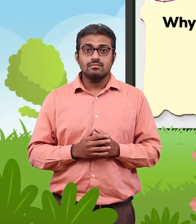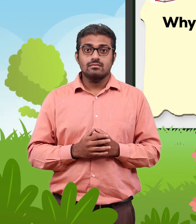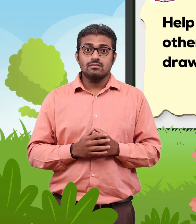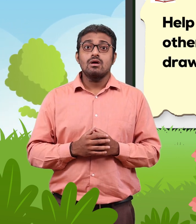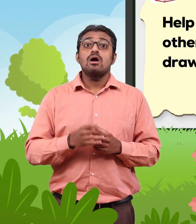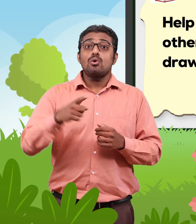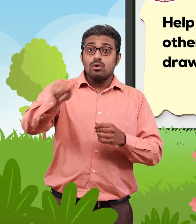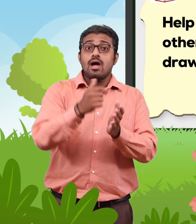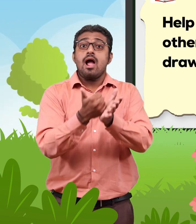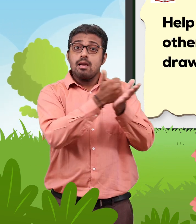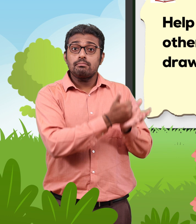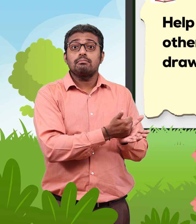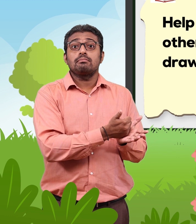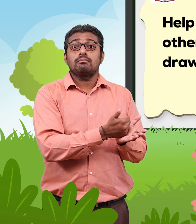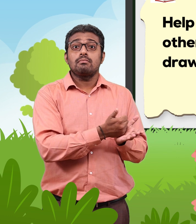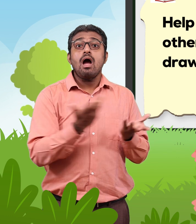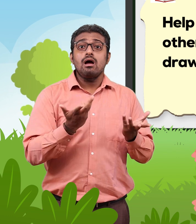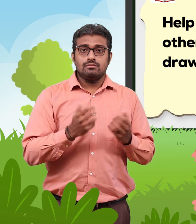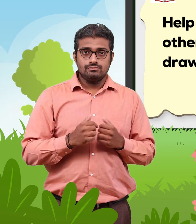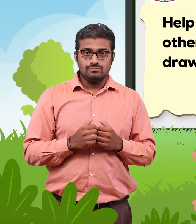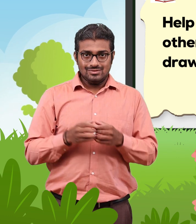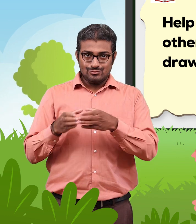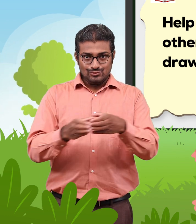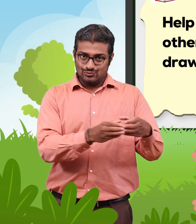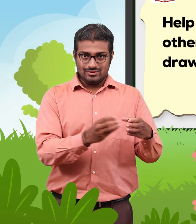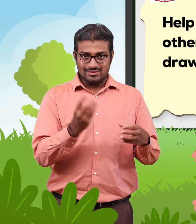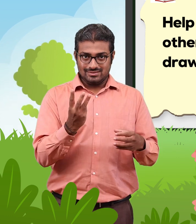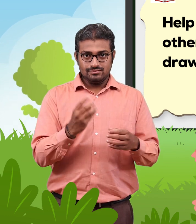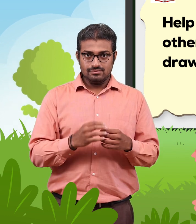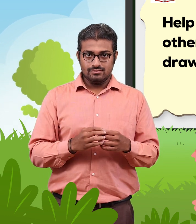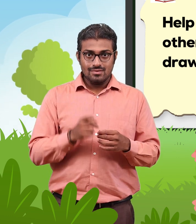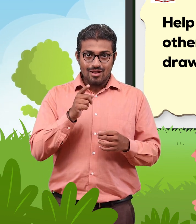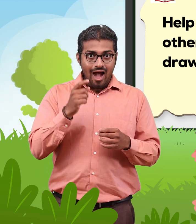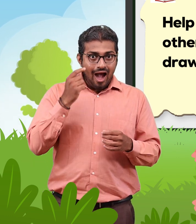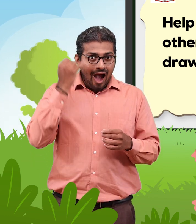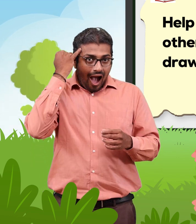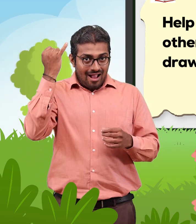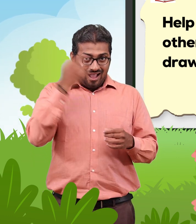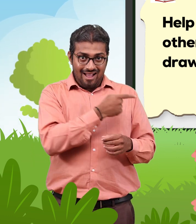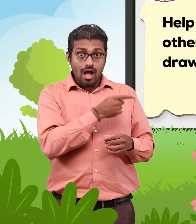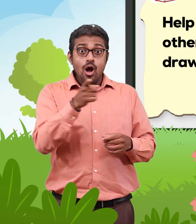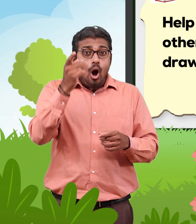Help Suwali to sort these buttons in other ways by drawing them.